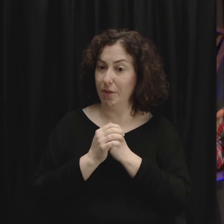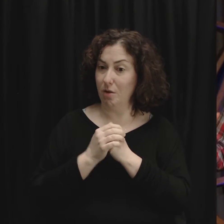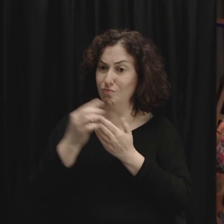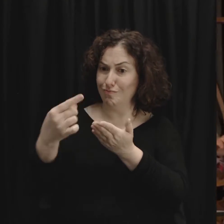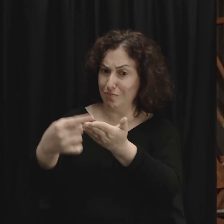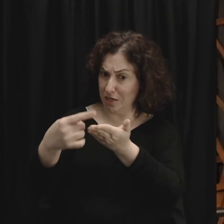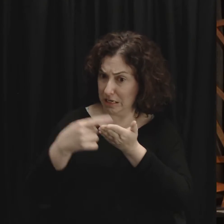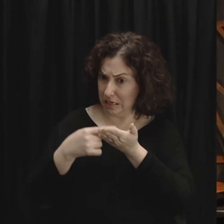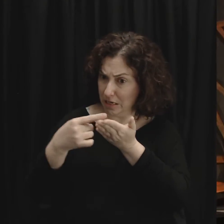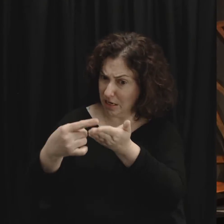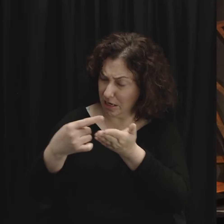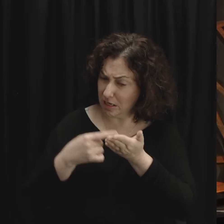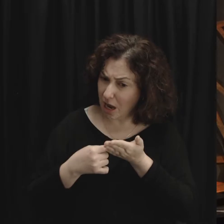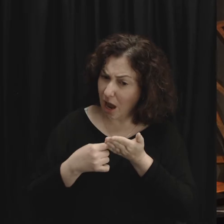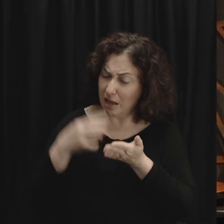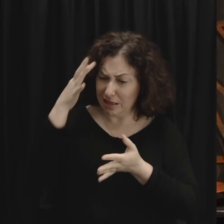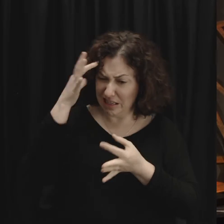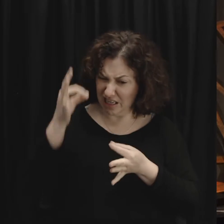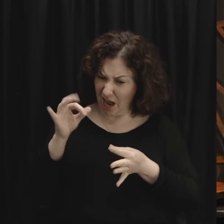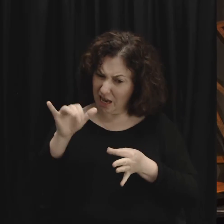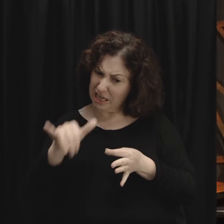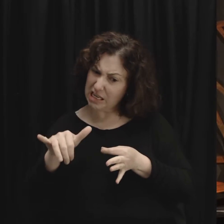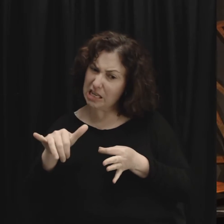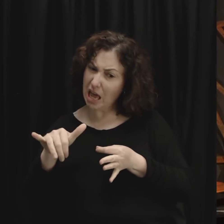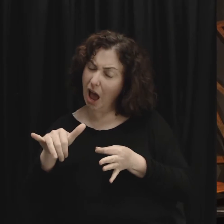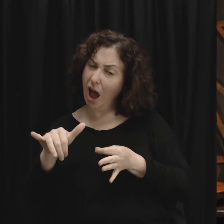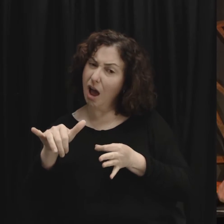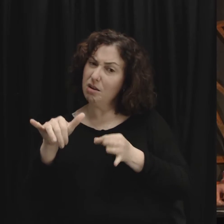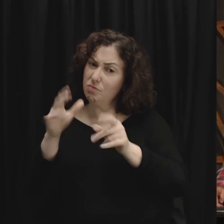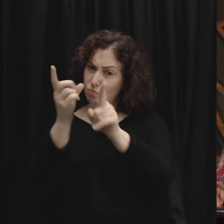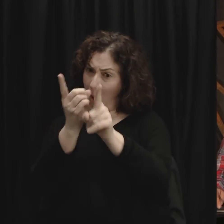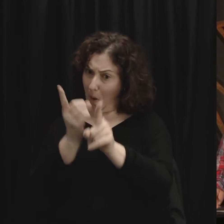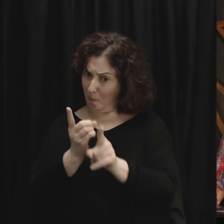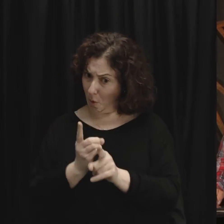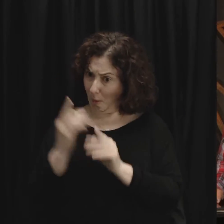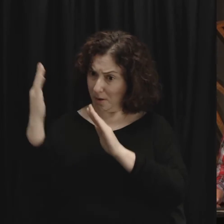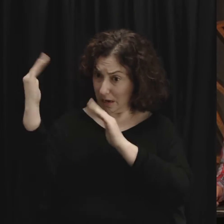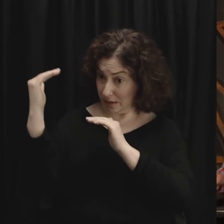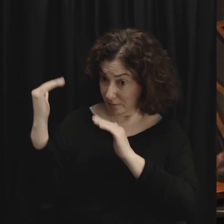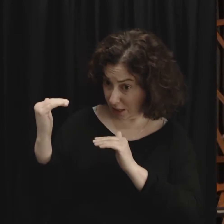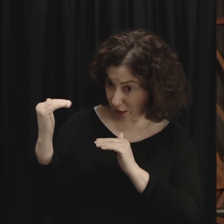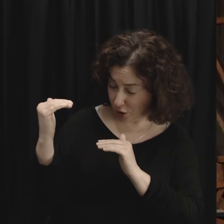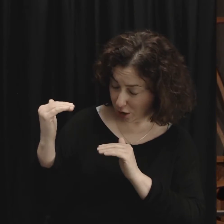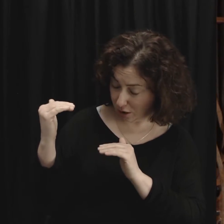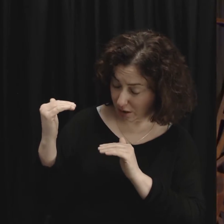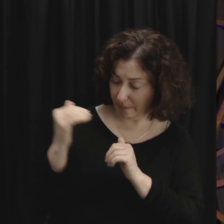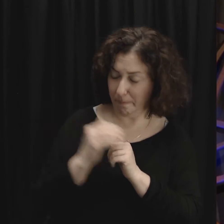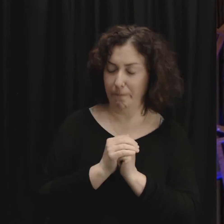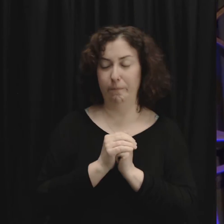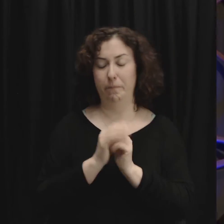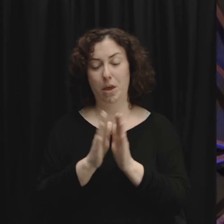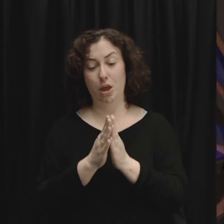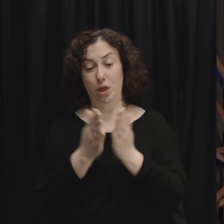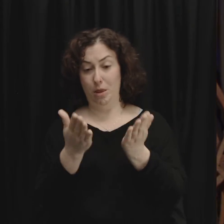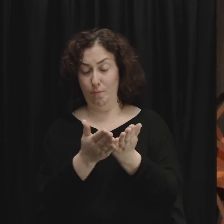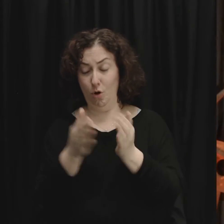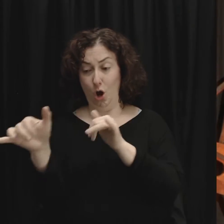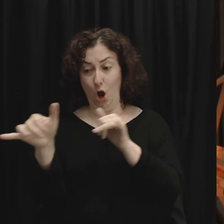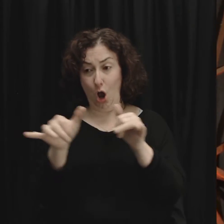that's a realistic and a healthy expectation to place on someone else he also talks about and I don't have the time to unpack all of this but he talks about